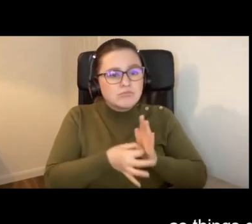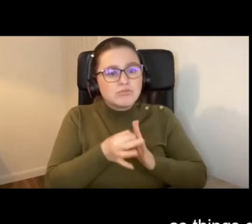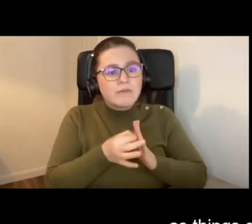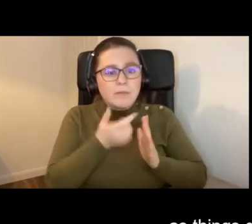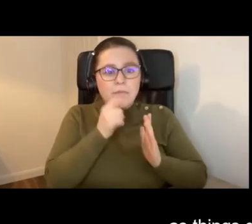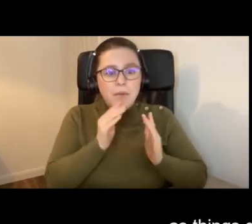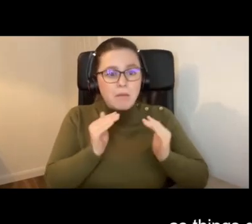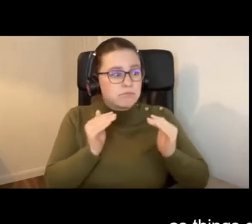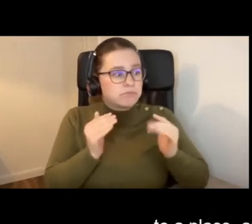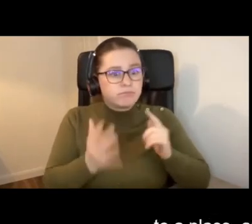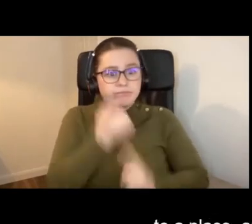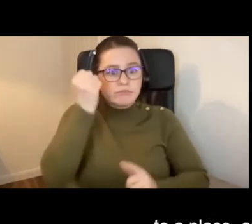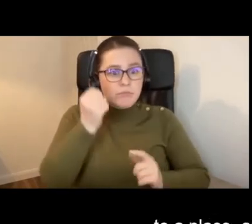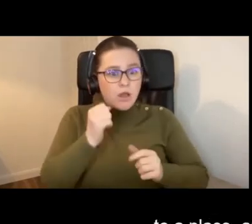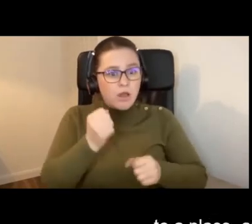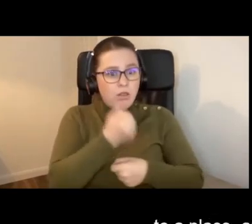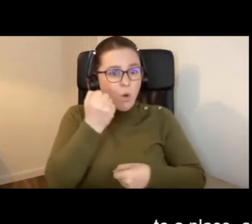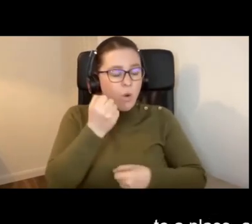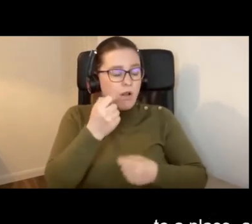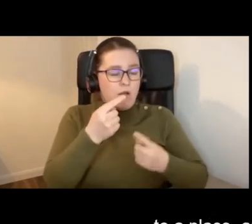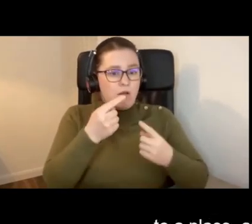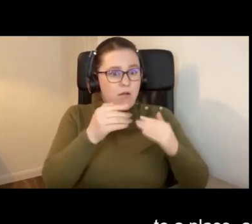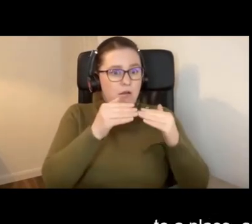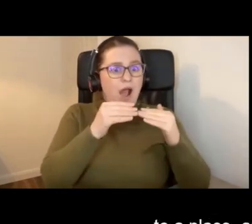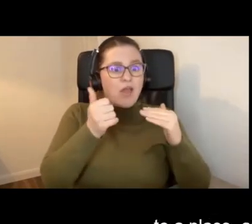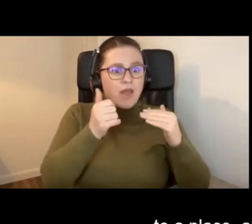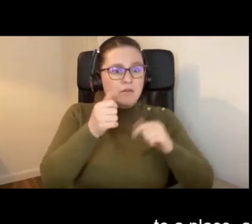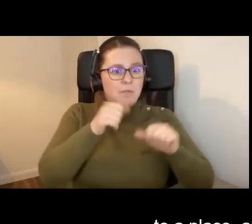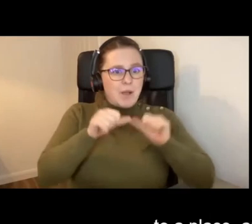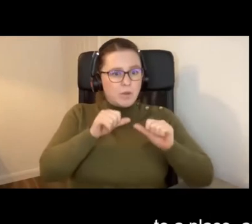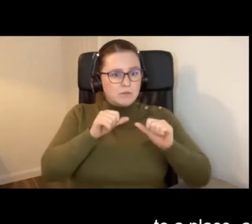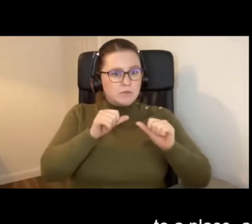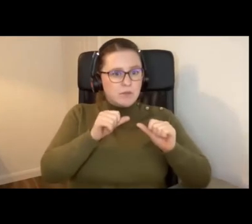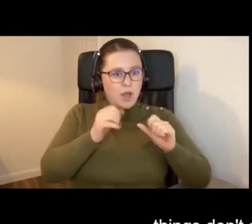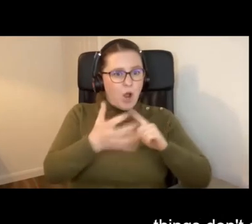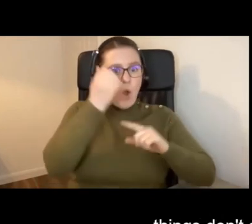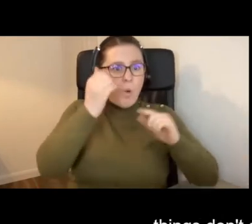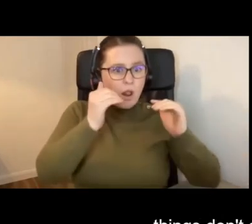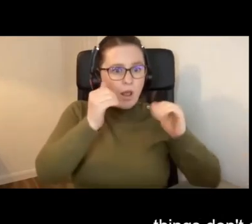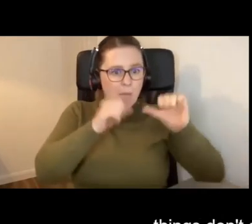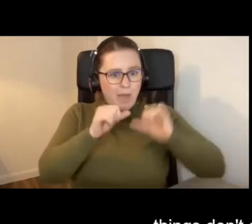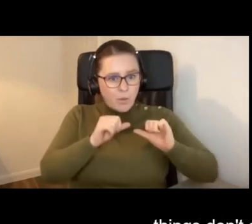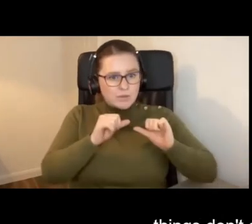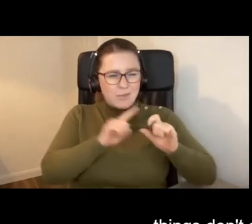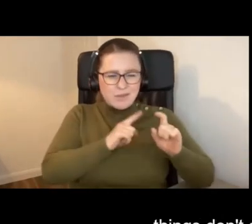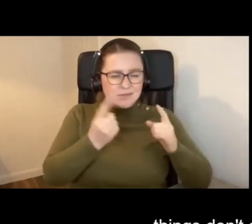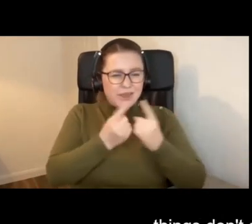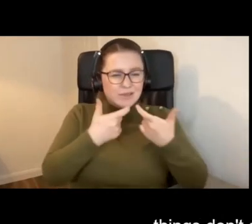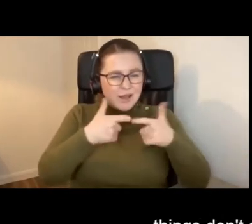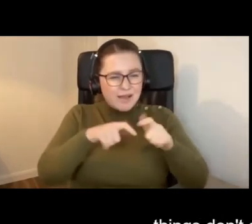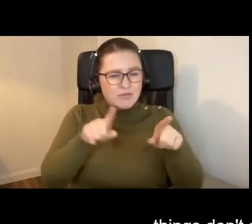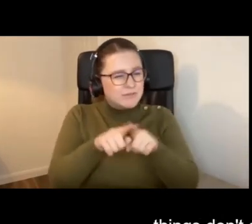meet goals, they get to a place and then you go backwards because things don't stay as they